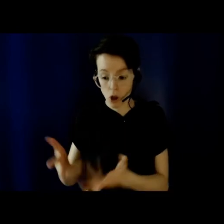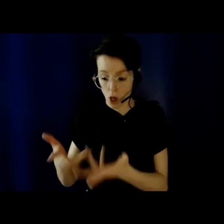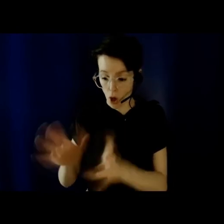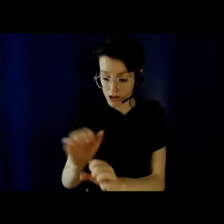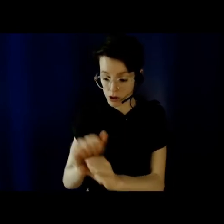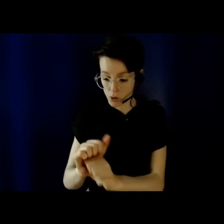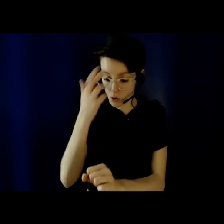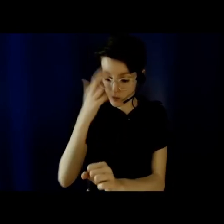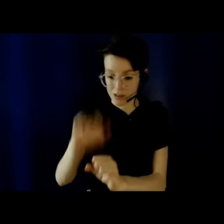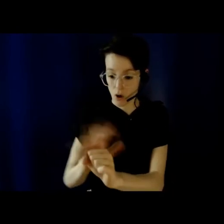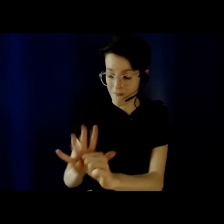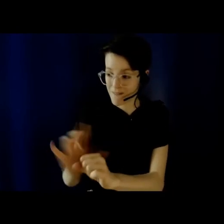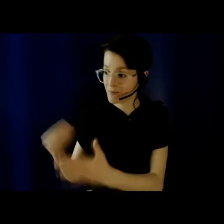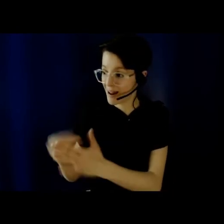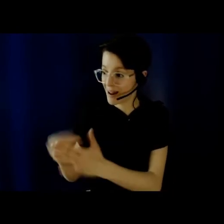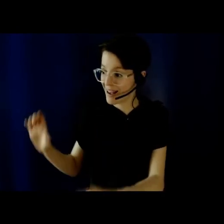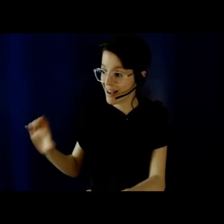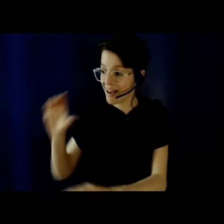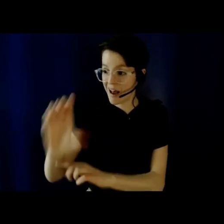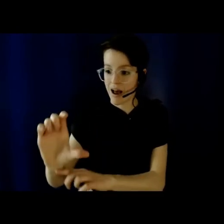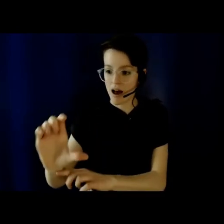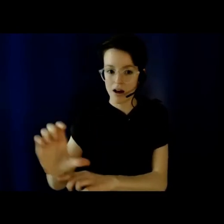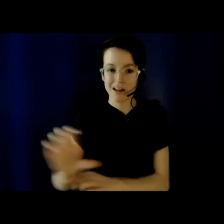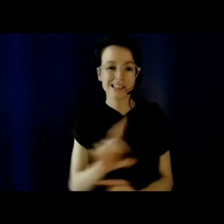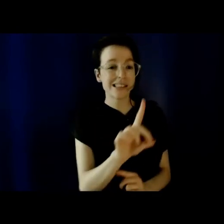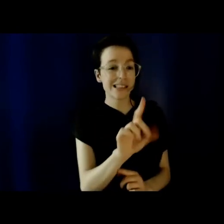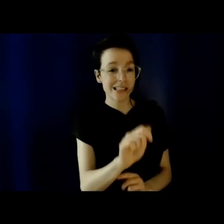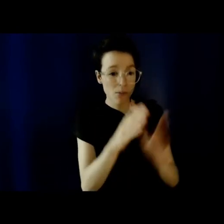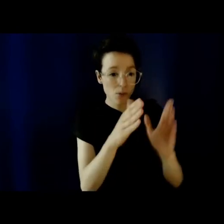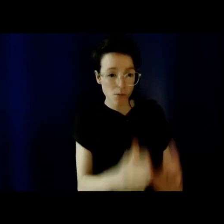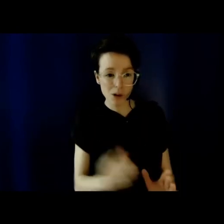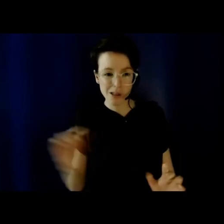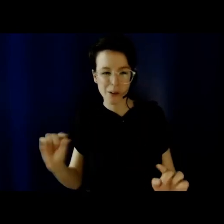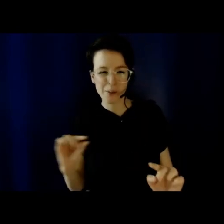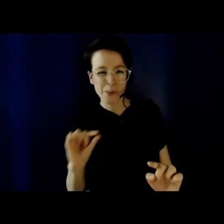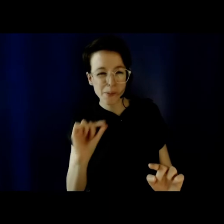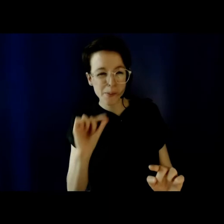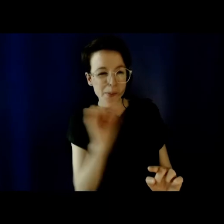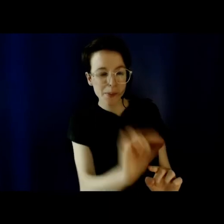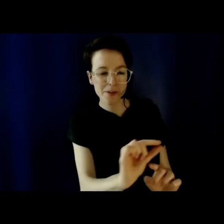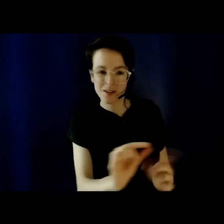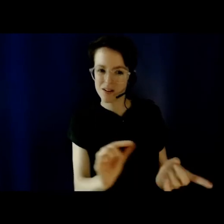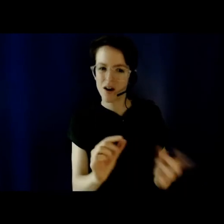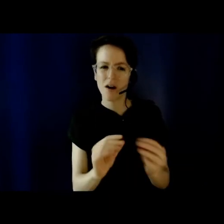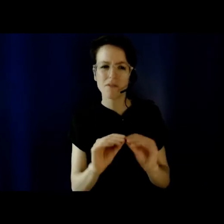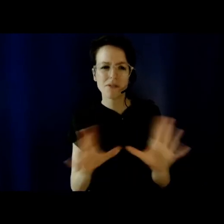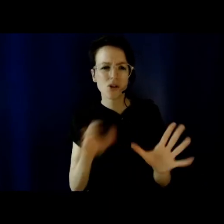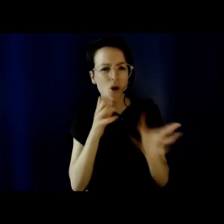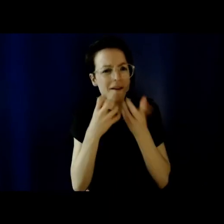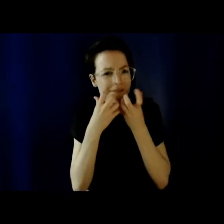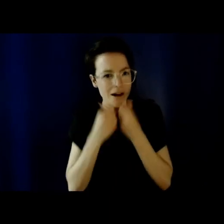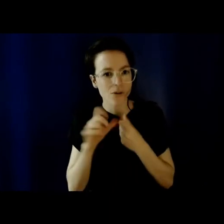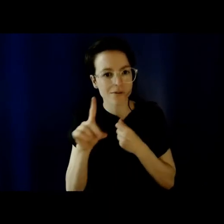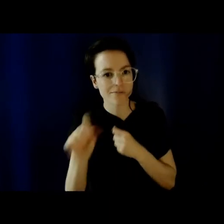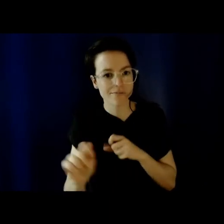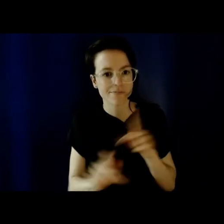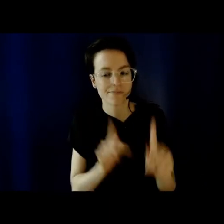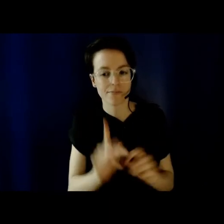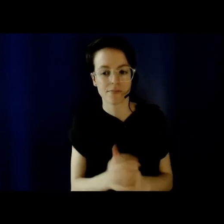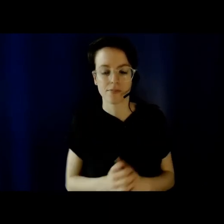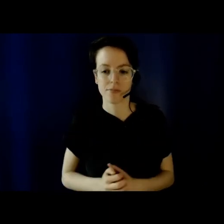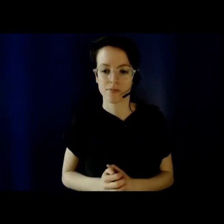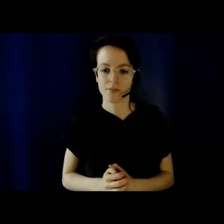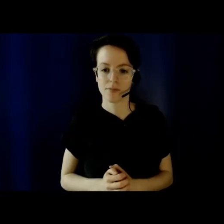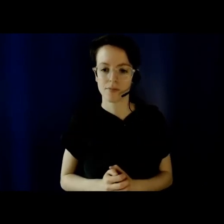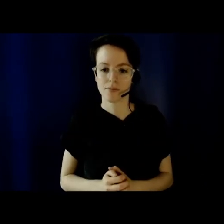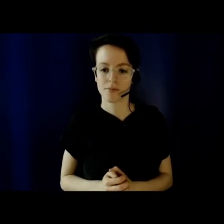clear just how little importance is placed on the needs of disabled people. So, likewise, during the return to normal, the